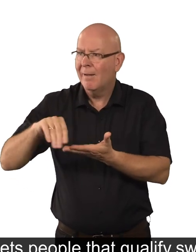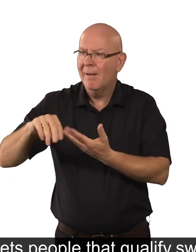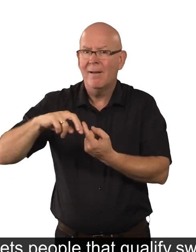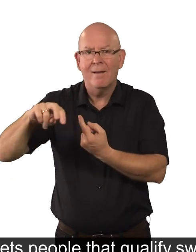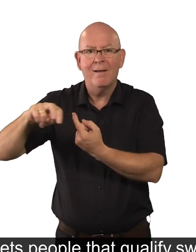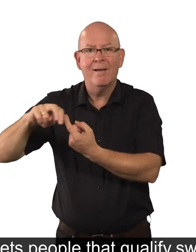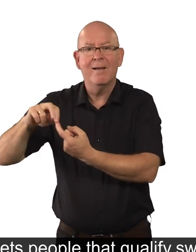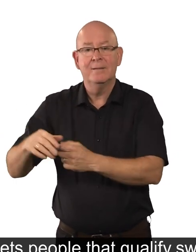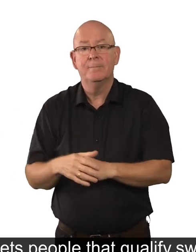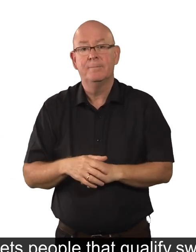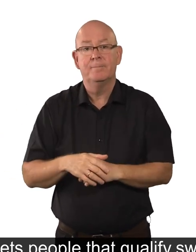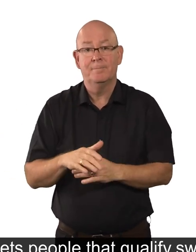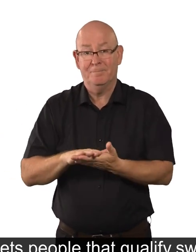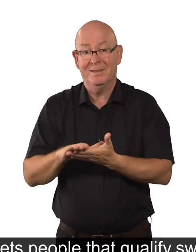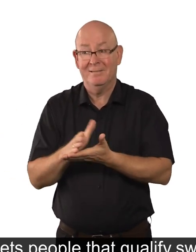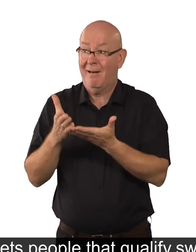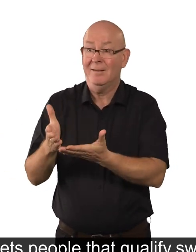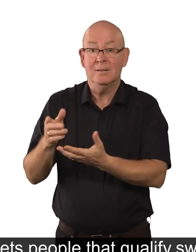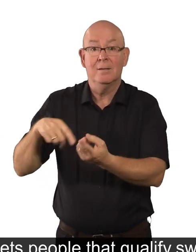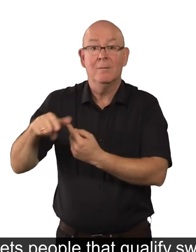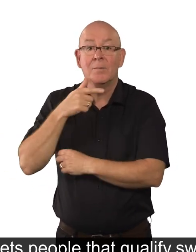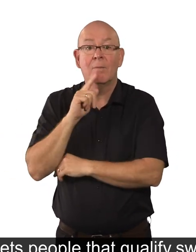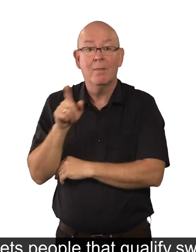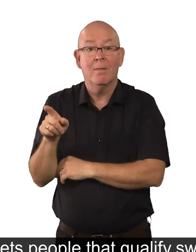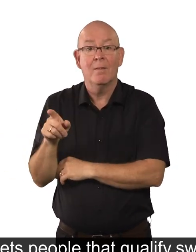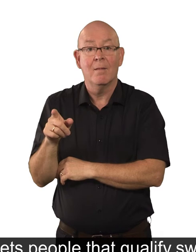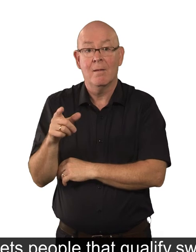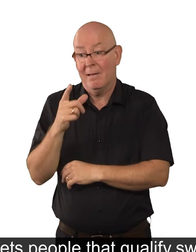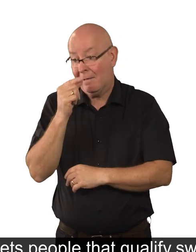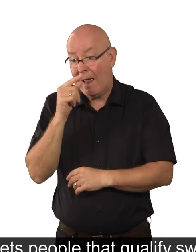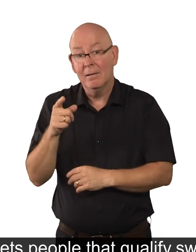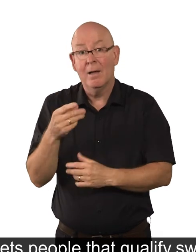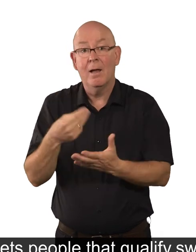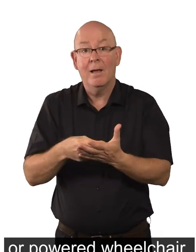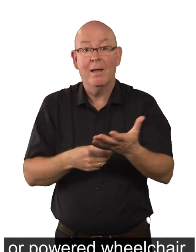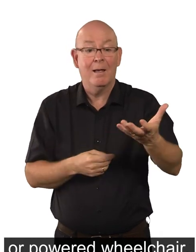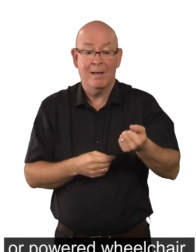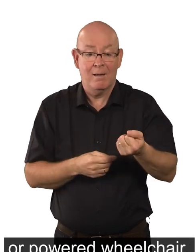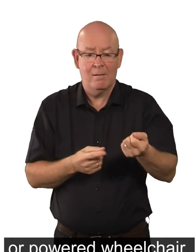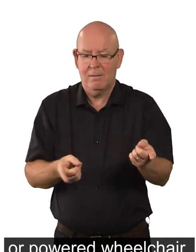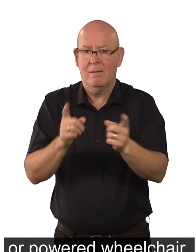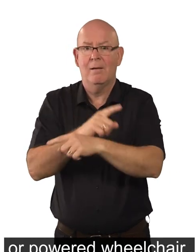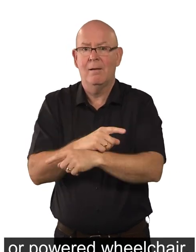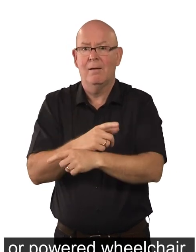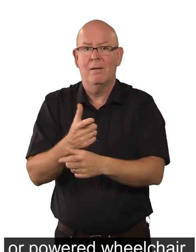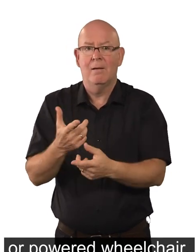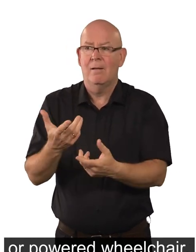It lets people that qualify swap their benefit to get a car, scooter or powered wheelchair.